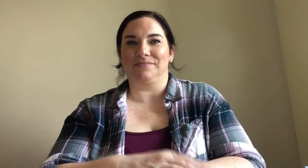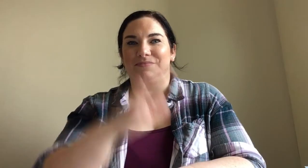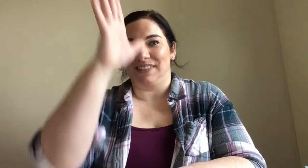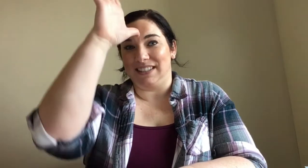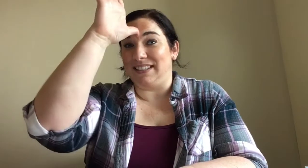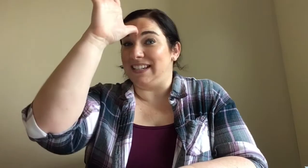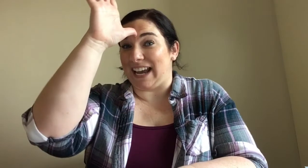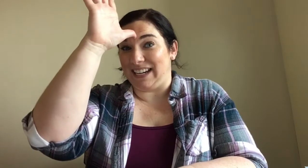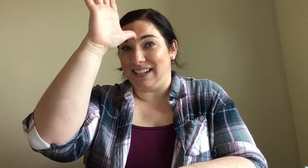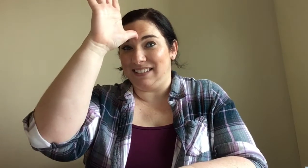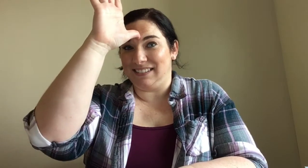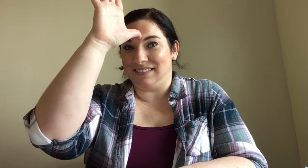Daddy.